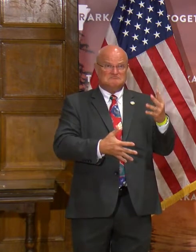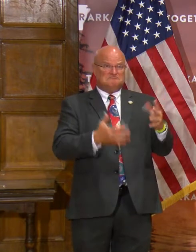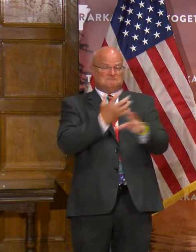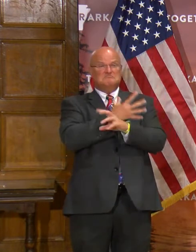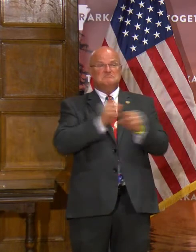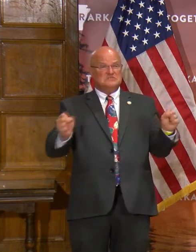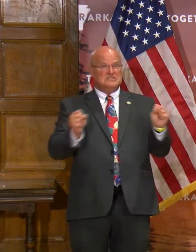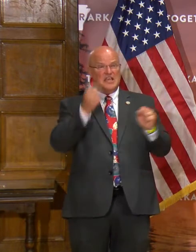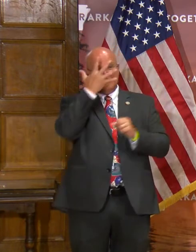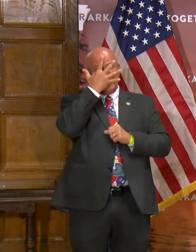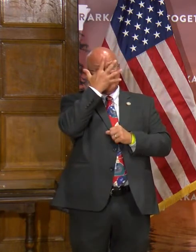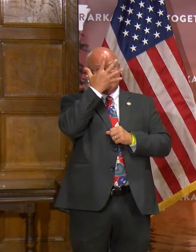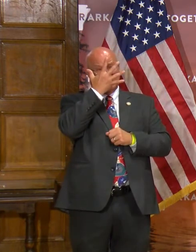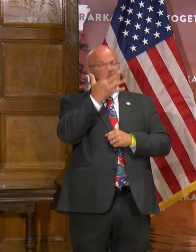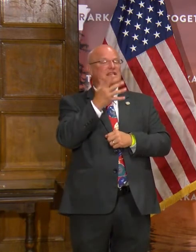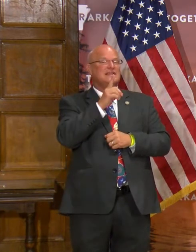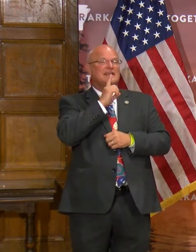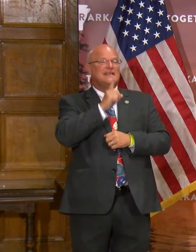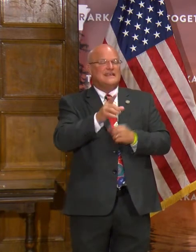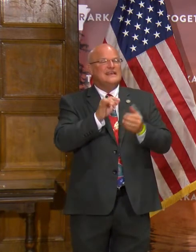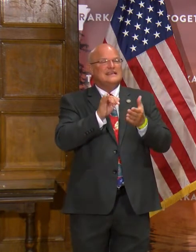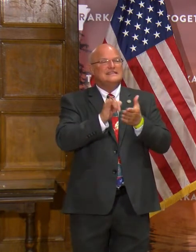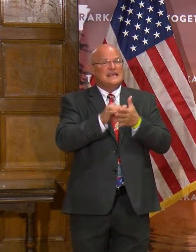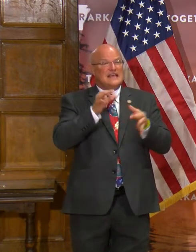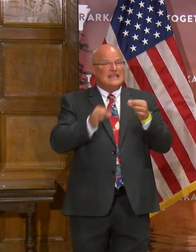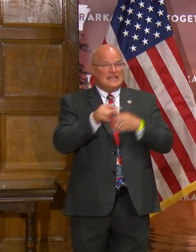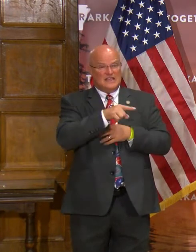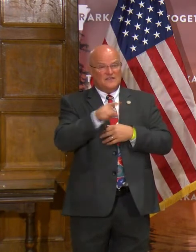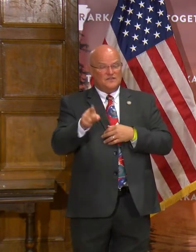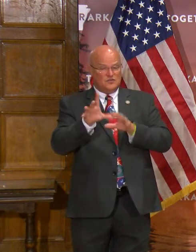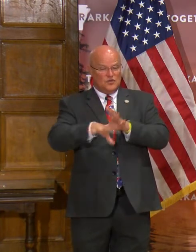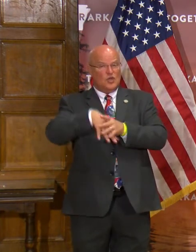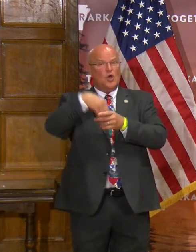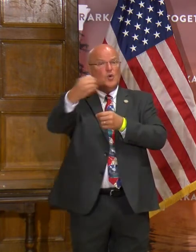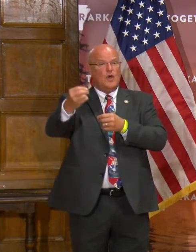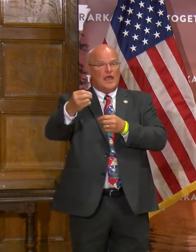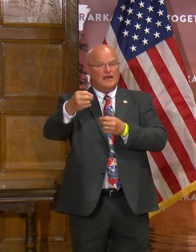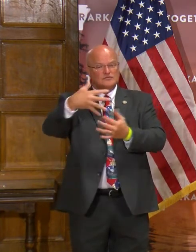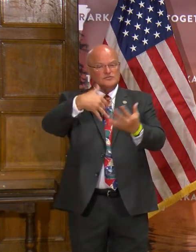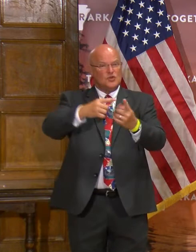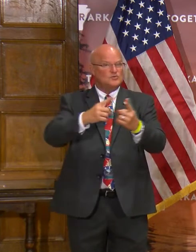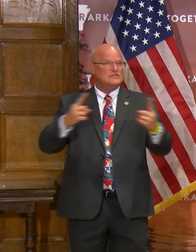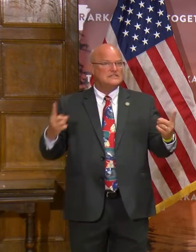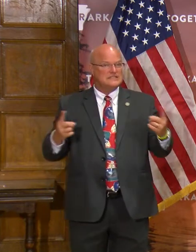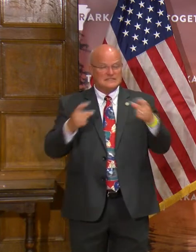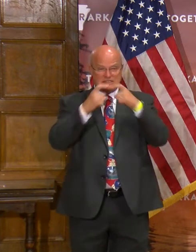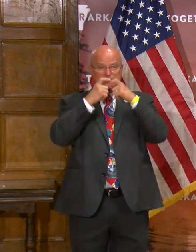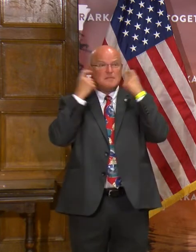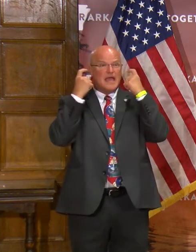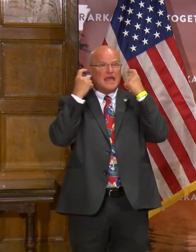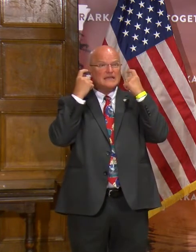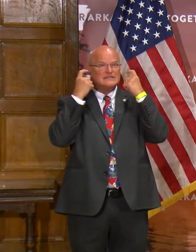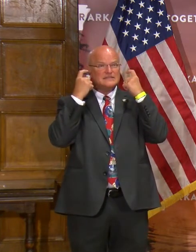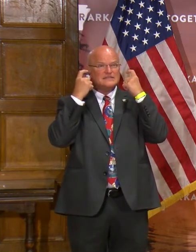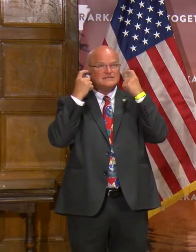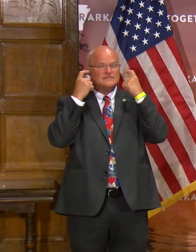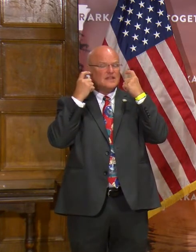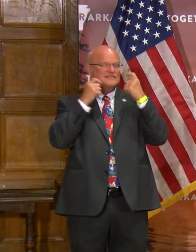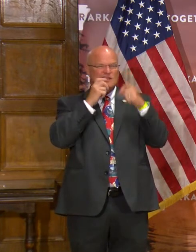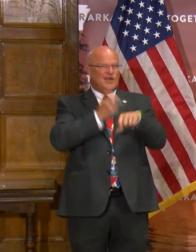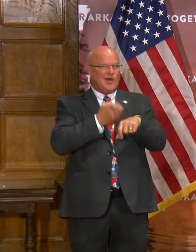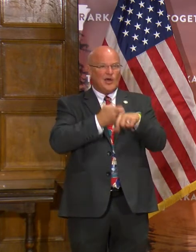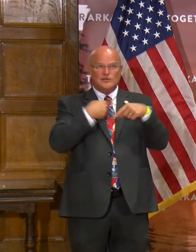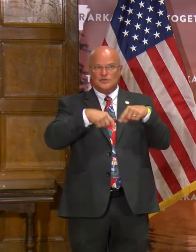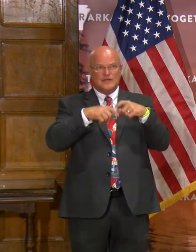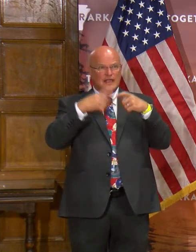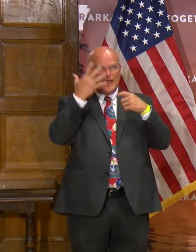safe Halloween, which is that if you go out socially distanced and wearing a mask, and wearing a mask shouldn't be hard